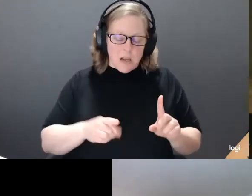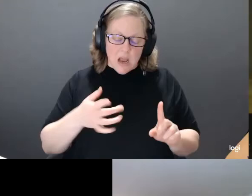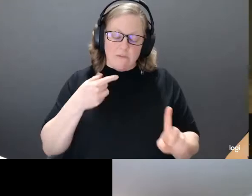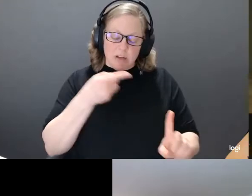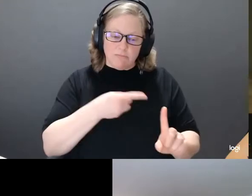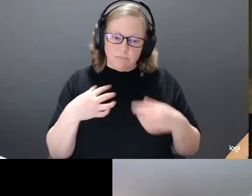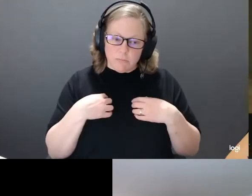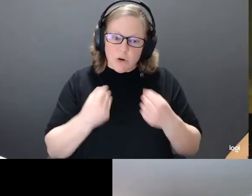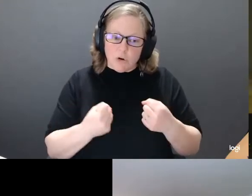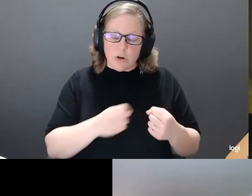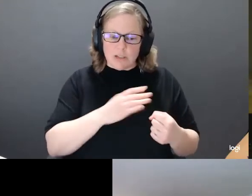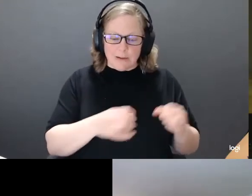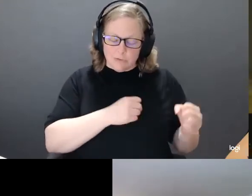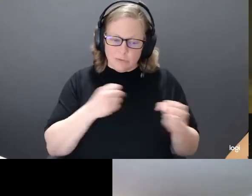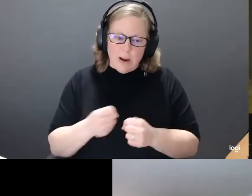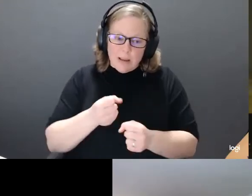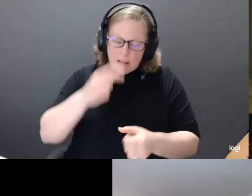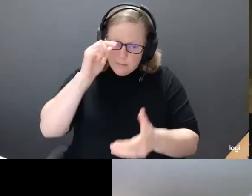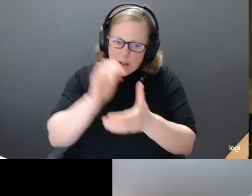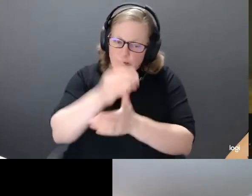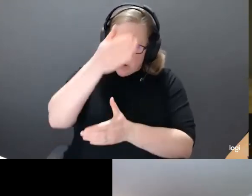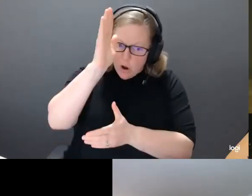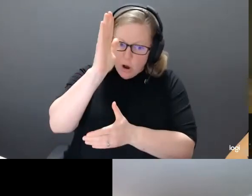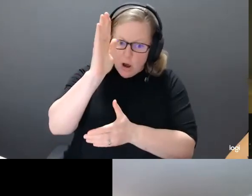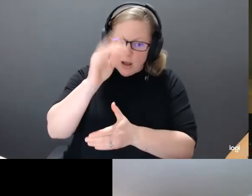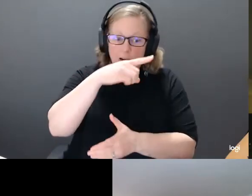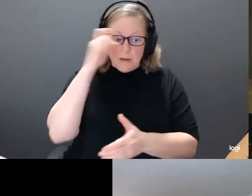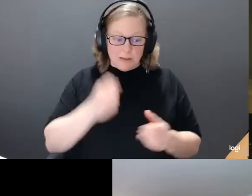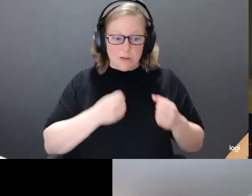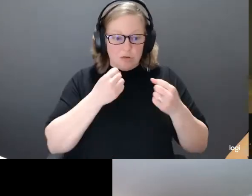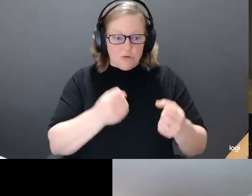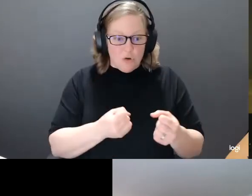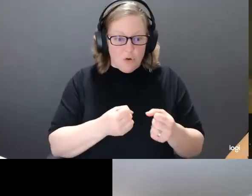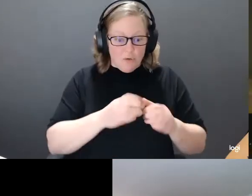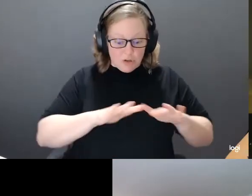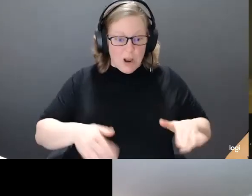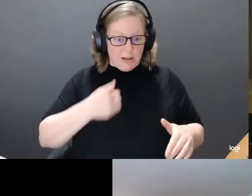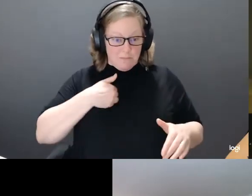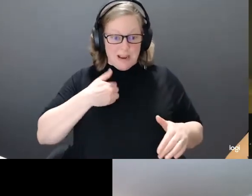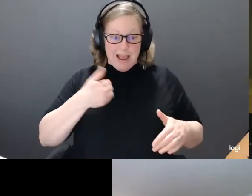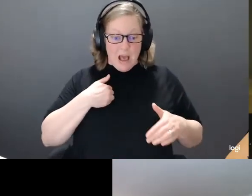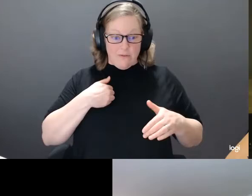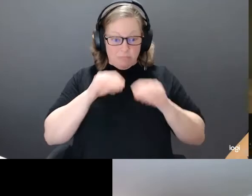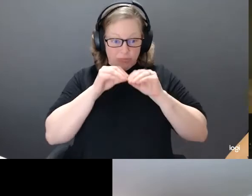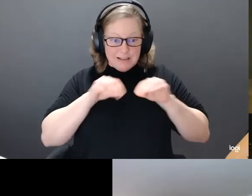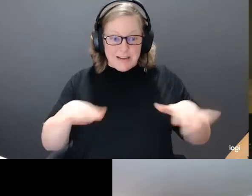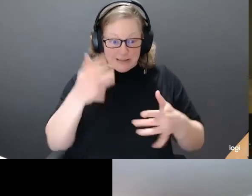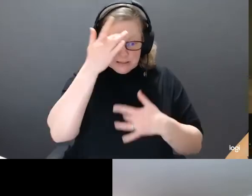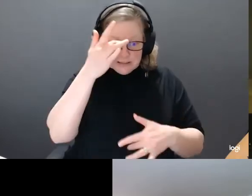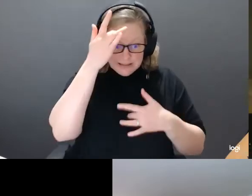the strength of his convictions to chauffeur a child with a contagious disease that frightened many people away from public gatherings.